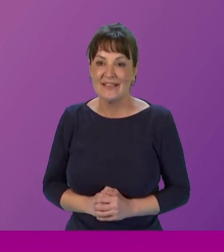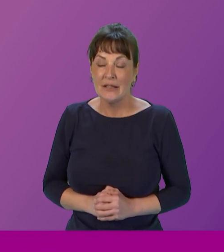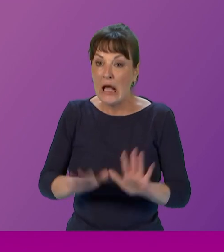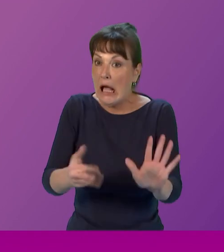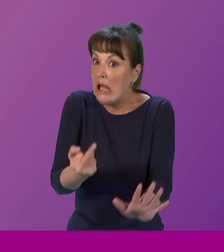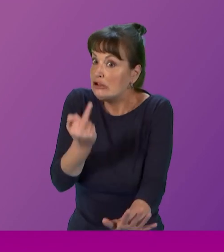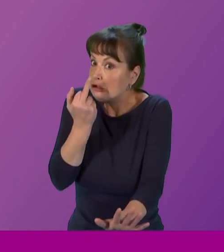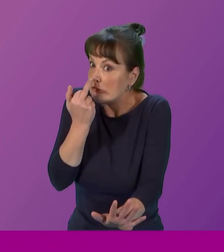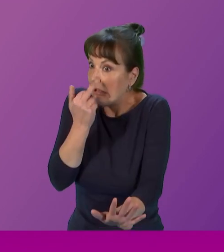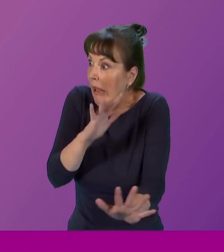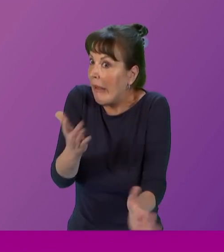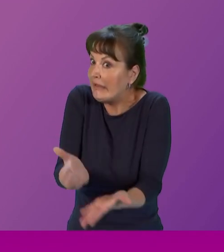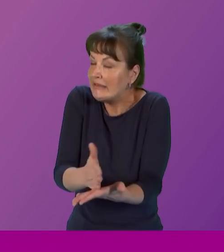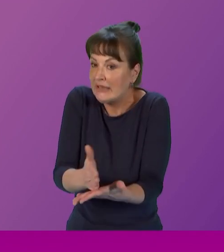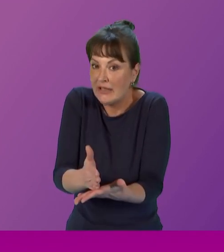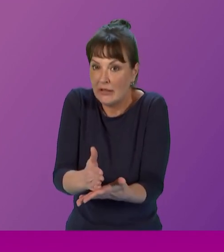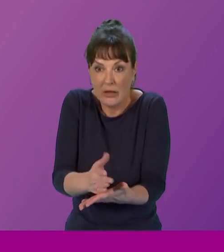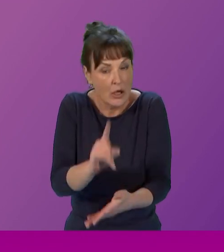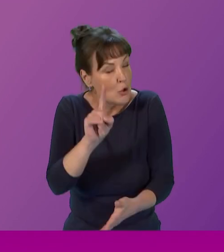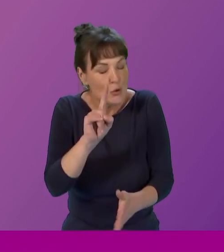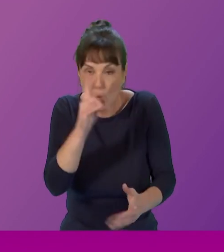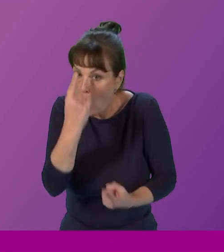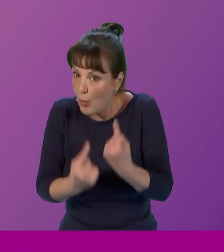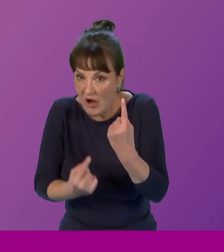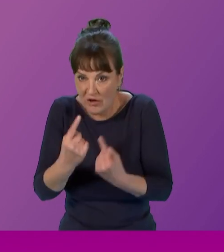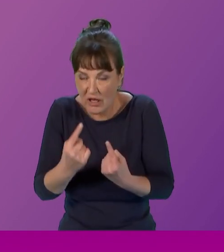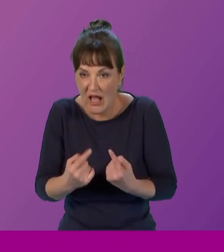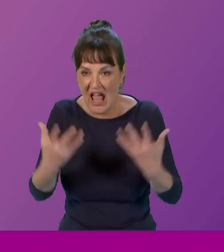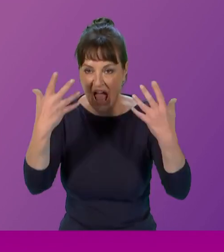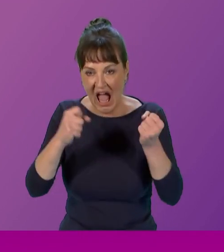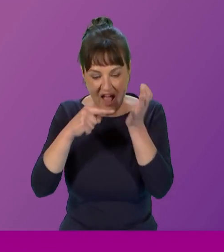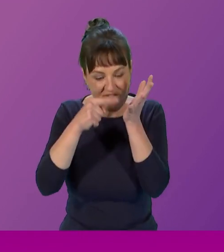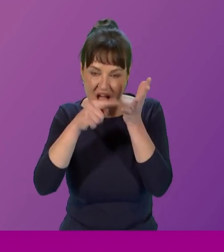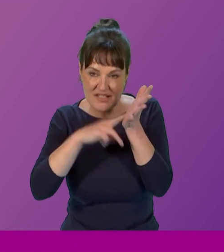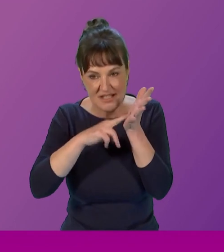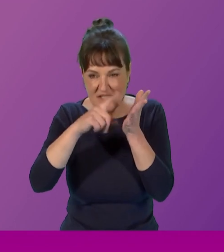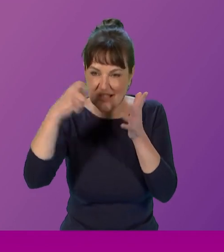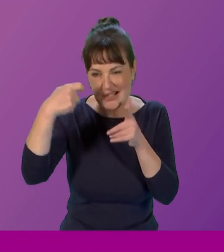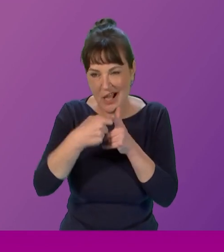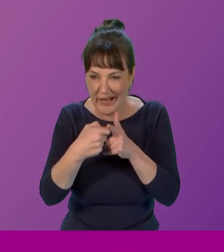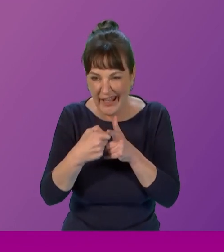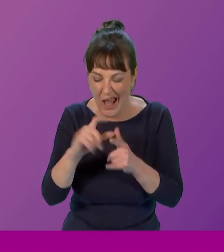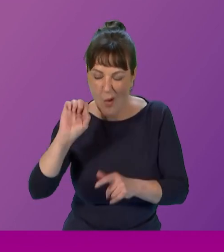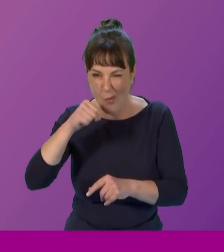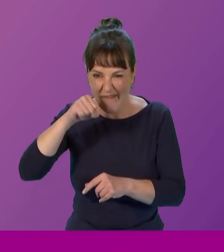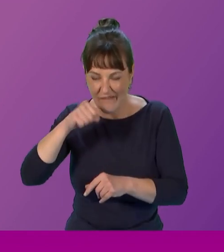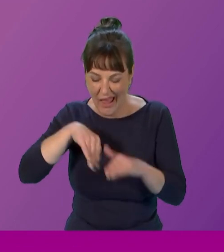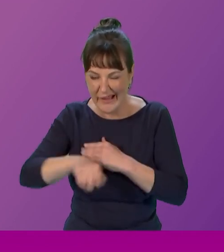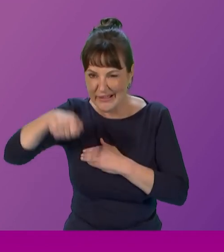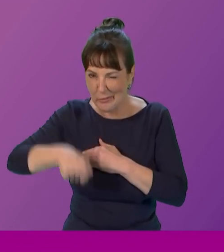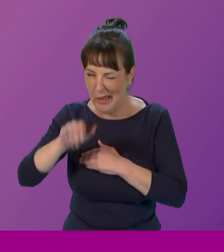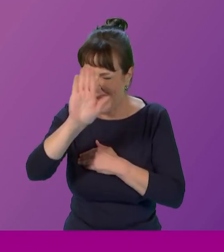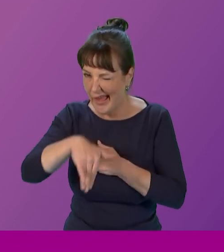case there are any doubts, rest assured, there is a tonic, caramel wafer in your goodie bags. So, enjoy.